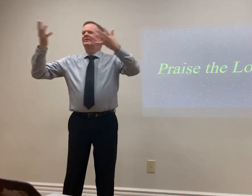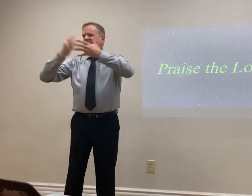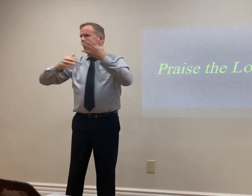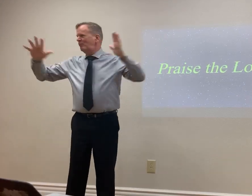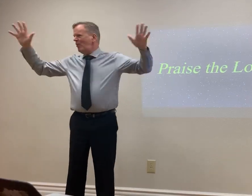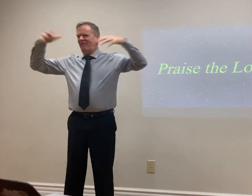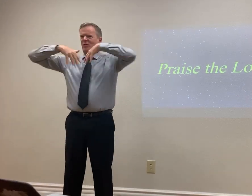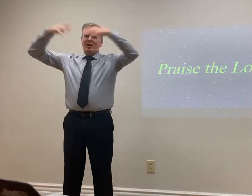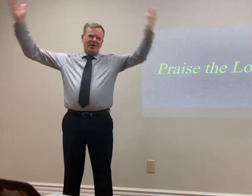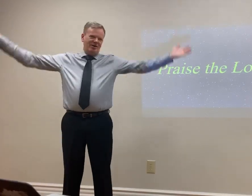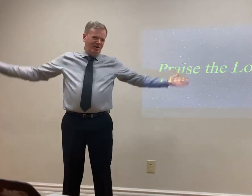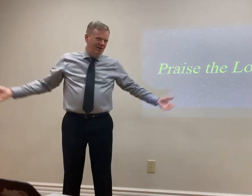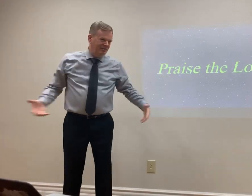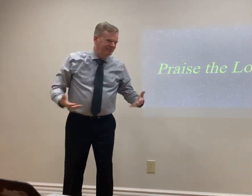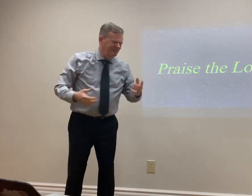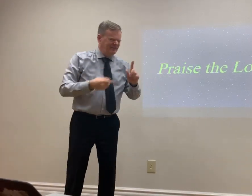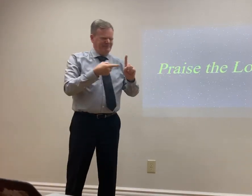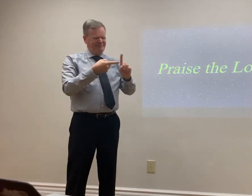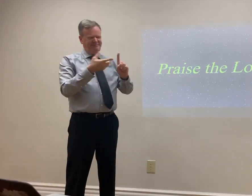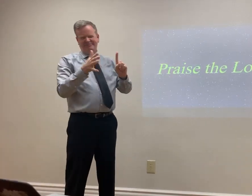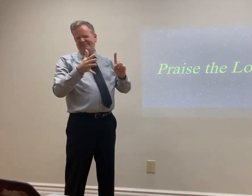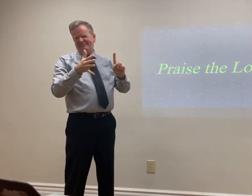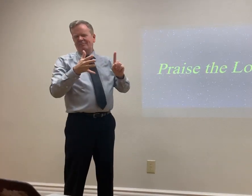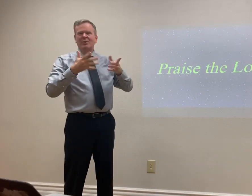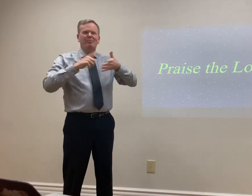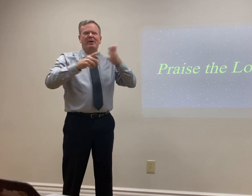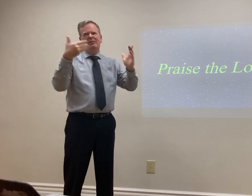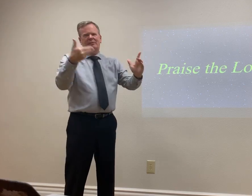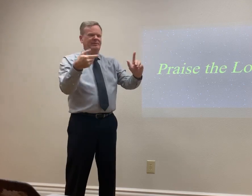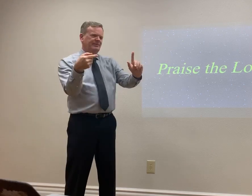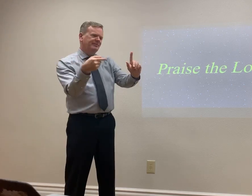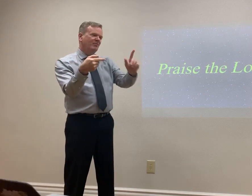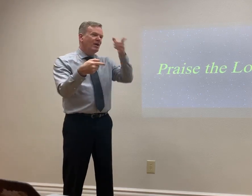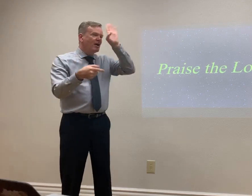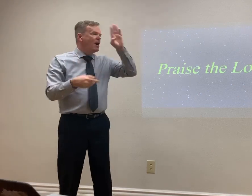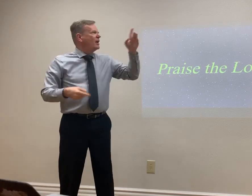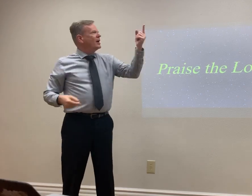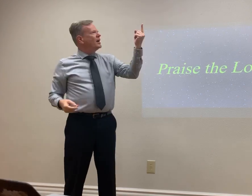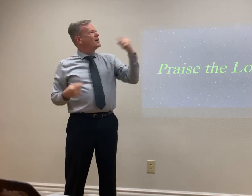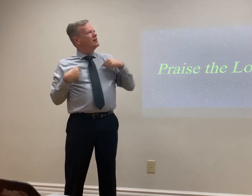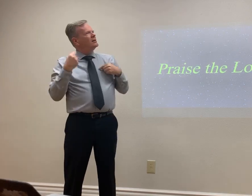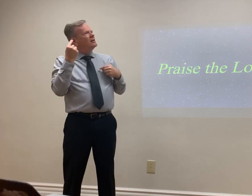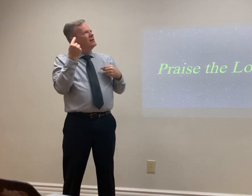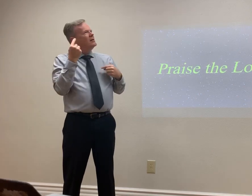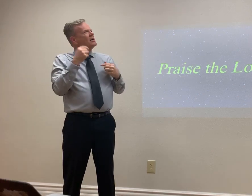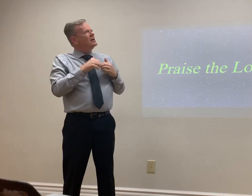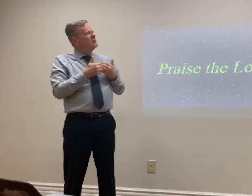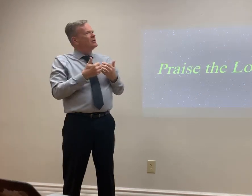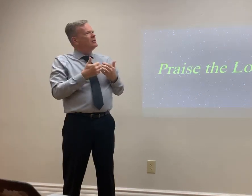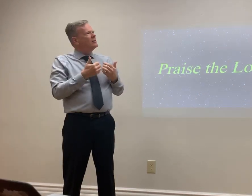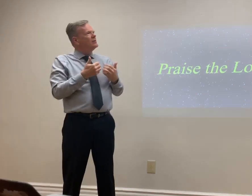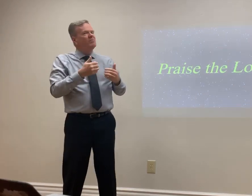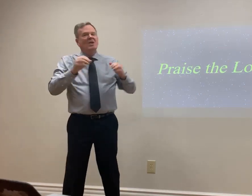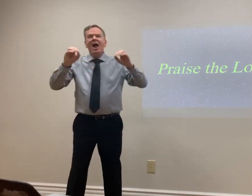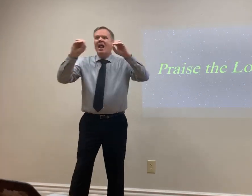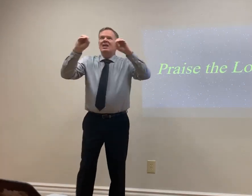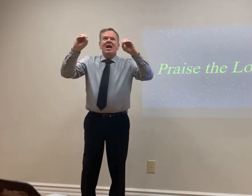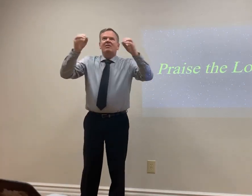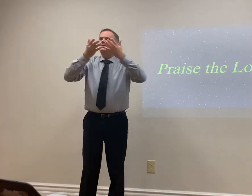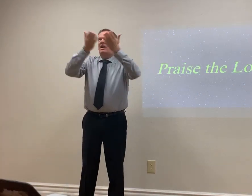limited by space, he's everywhere, okay? So I don't know what this is exactly, but anyways, so God, we